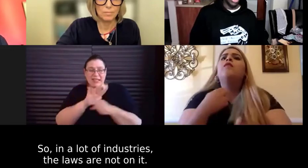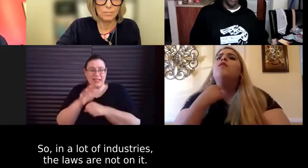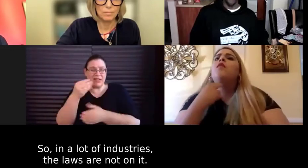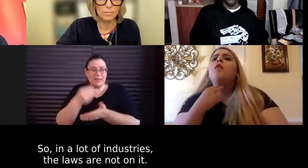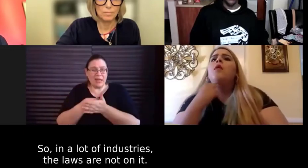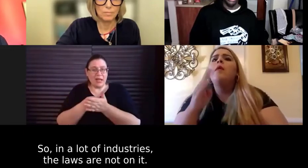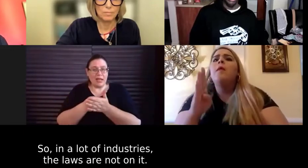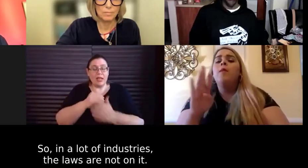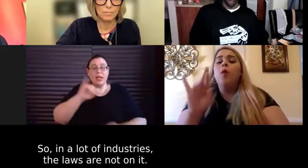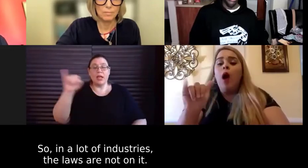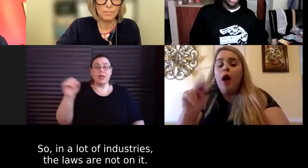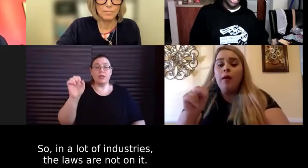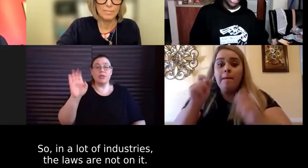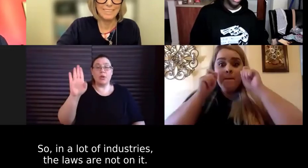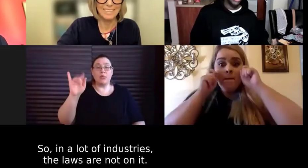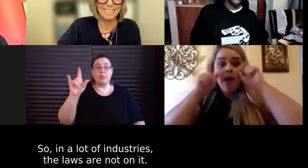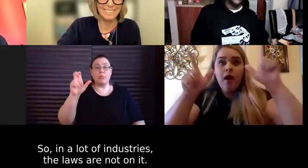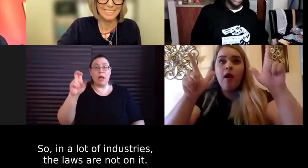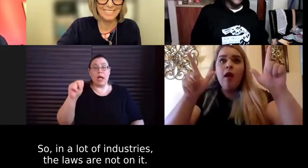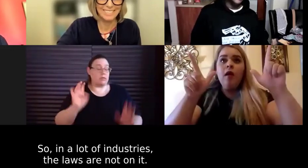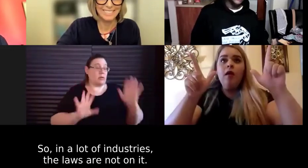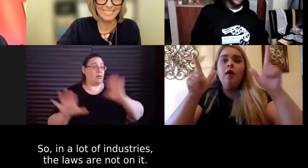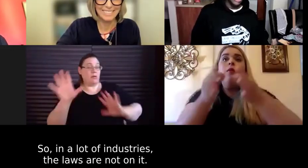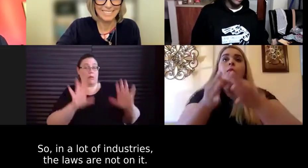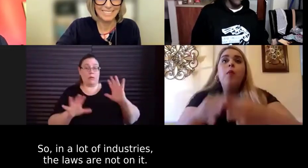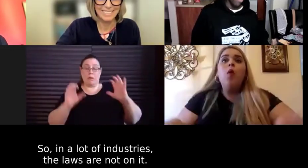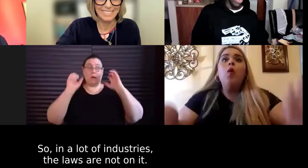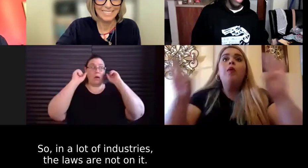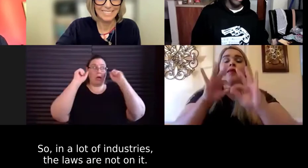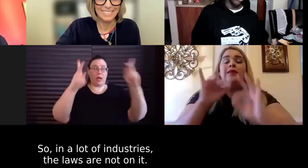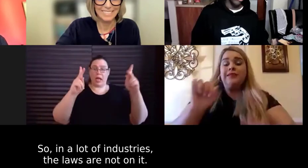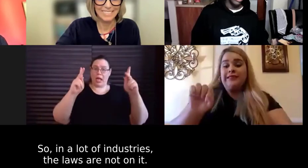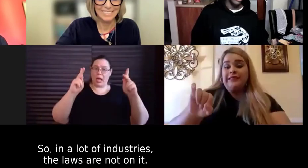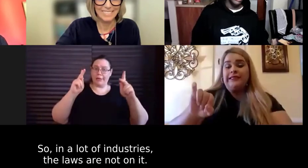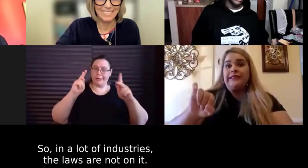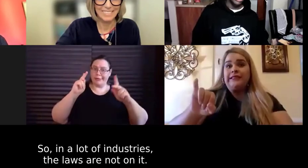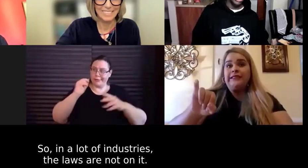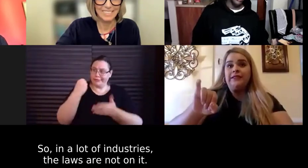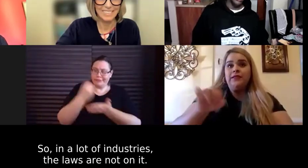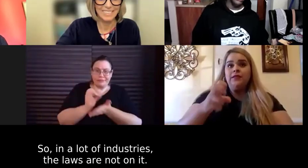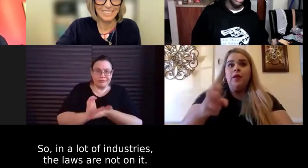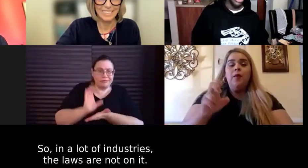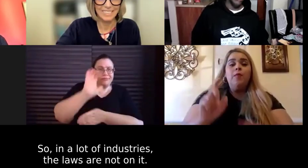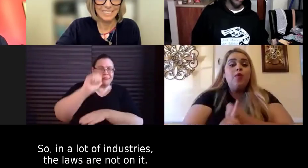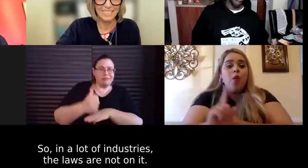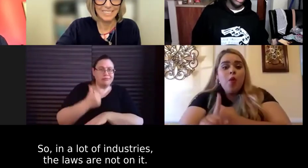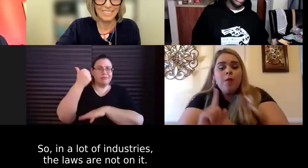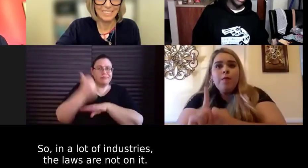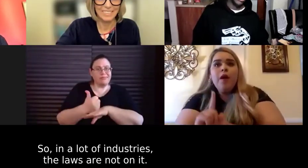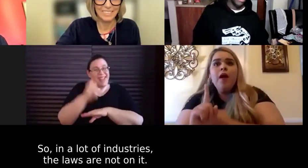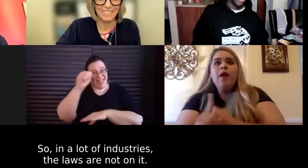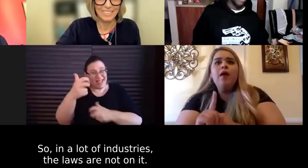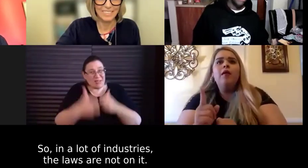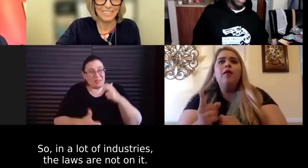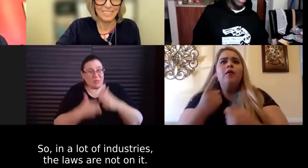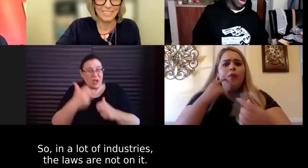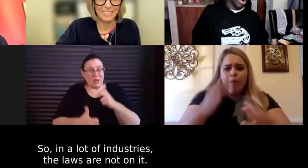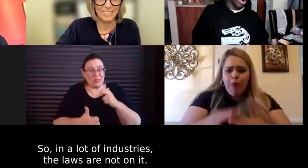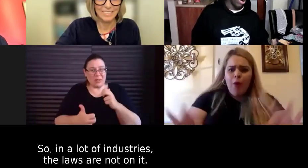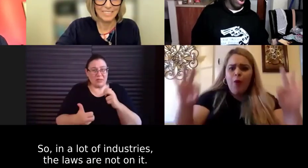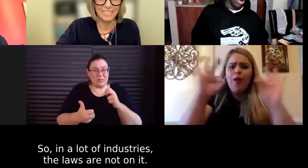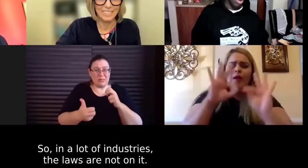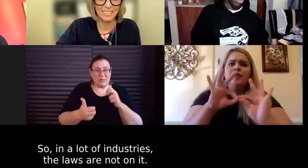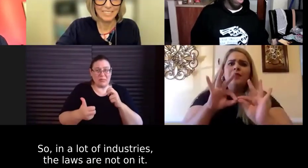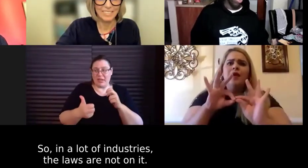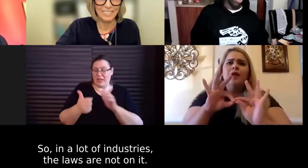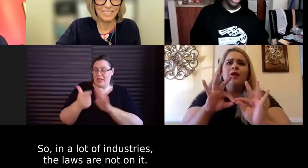up and was like, oh, we're going to enforce it. That's the problem, people, is that our laws are not enforced. So,